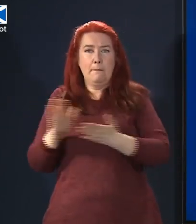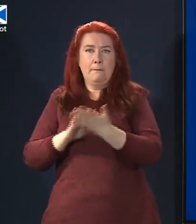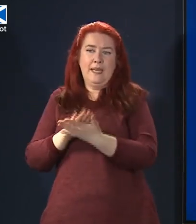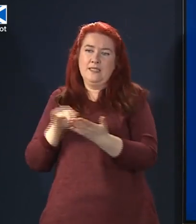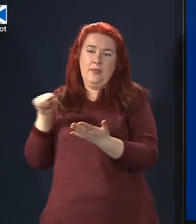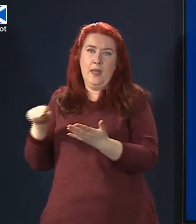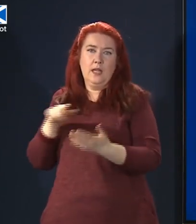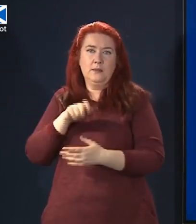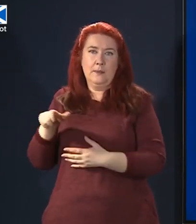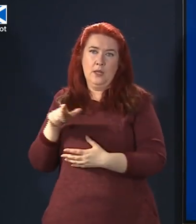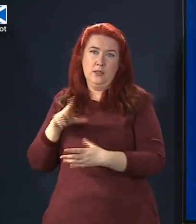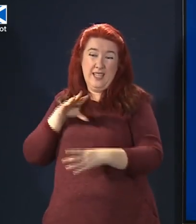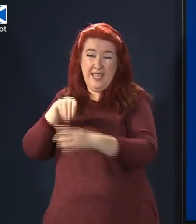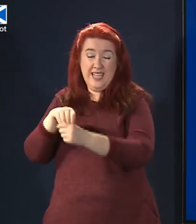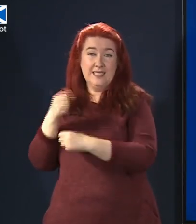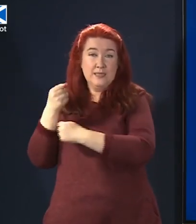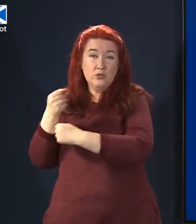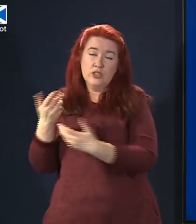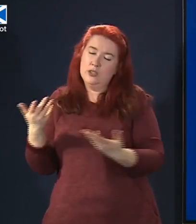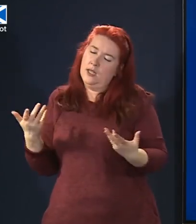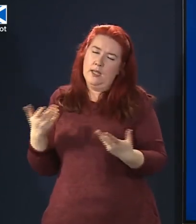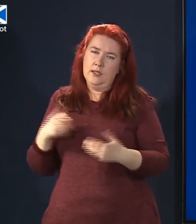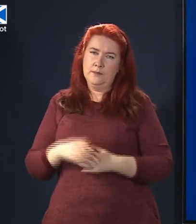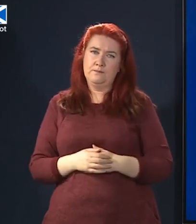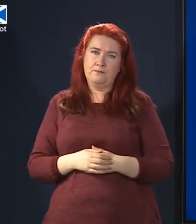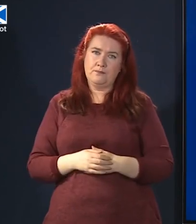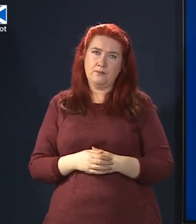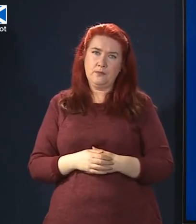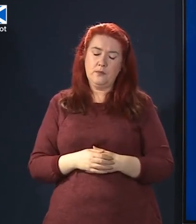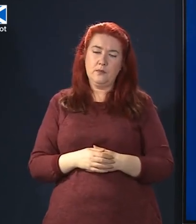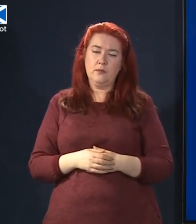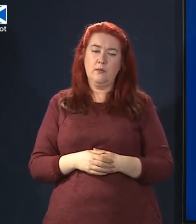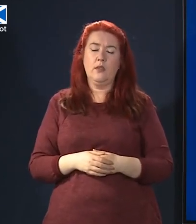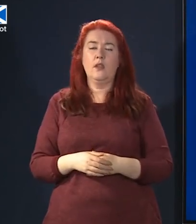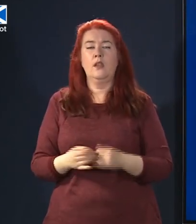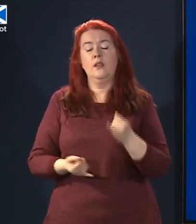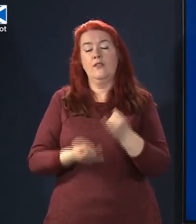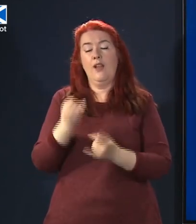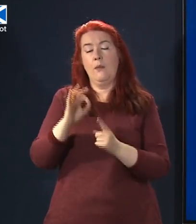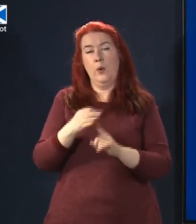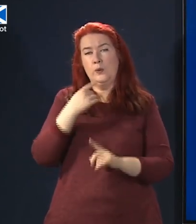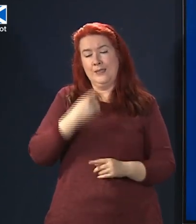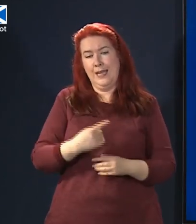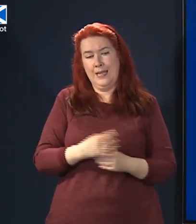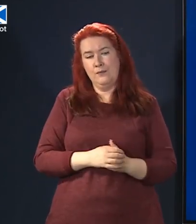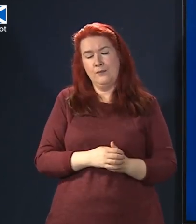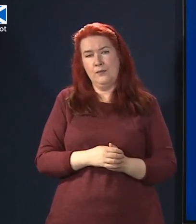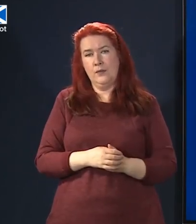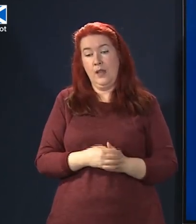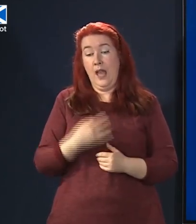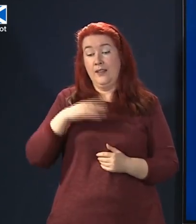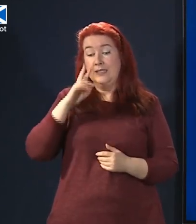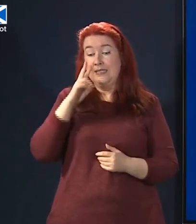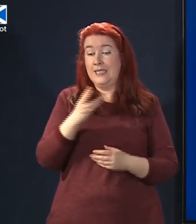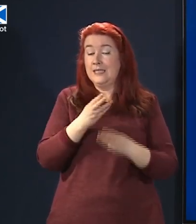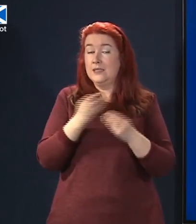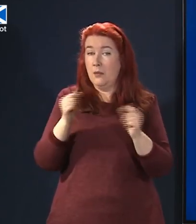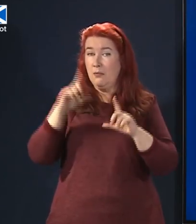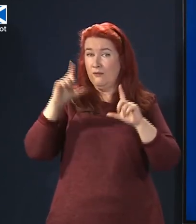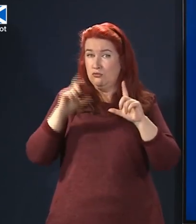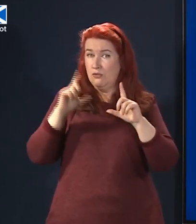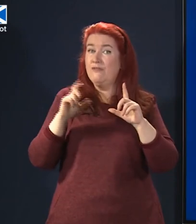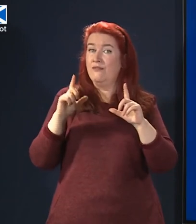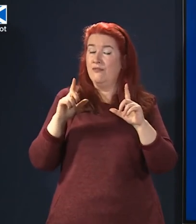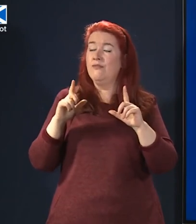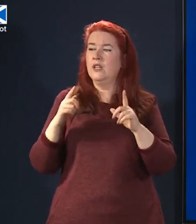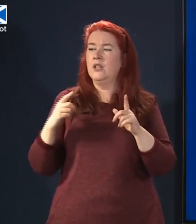can be part of demonstrations. The final point I would make is you know I've seen images over the last